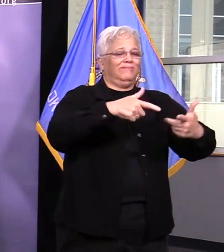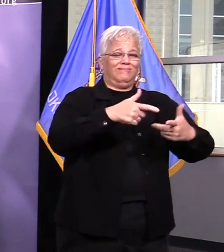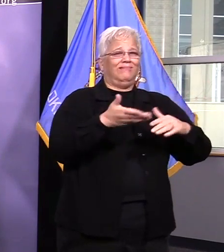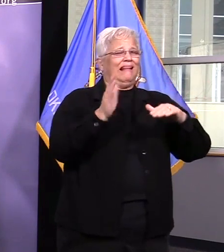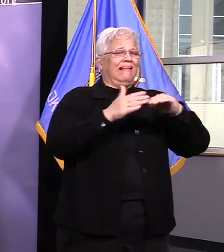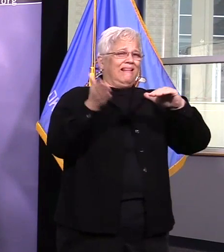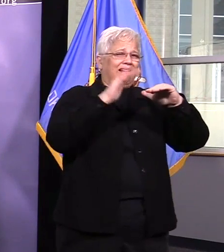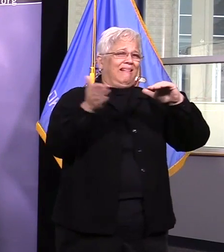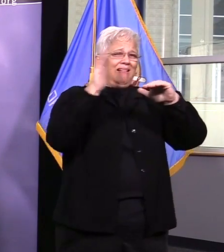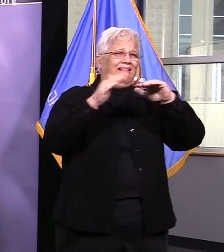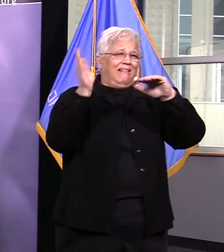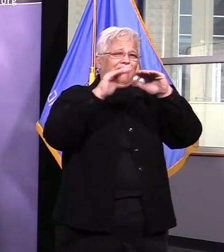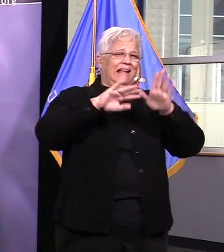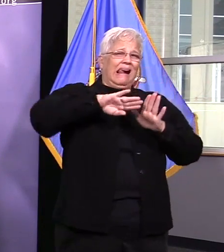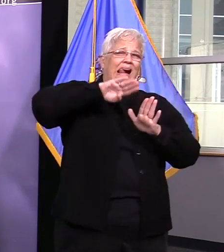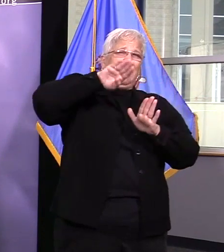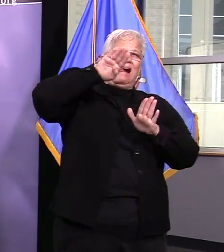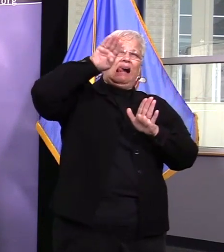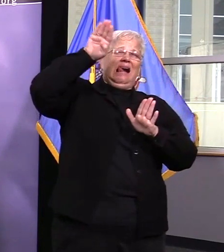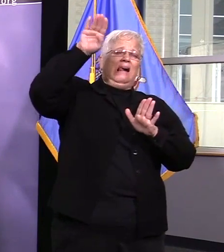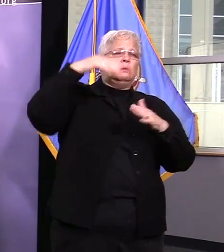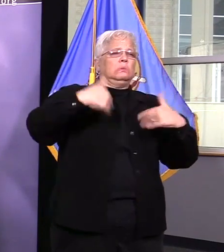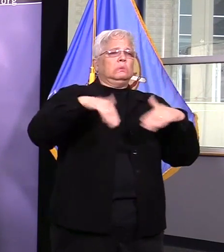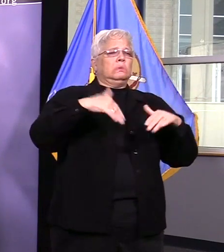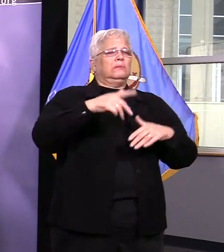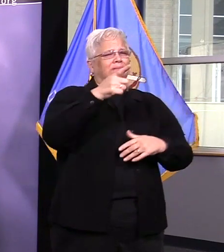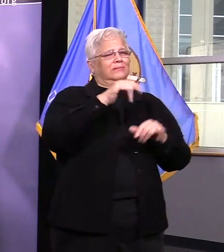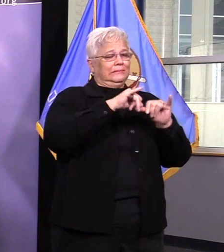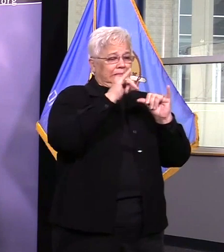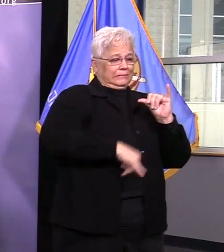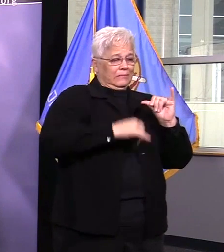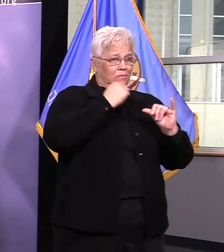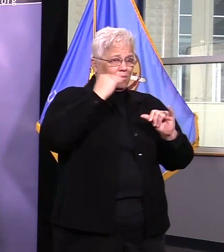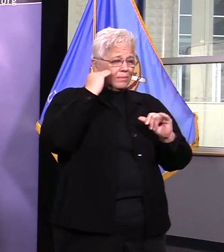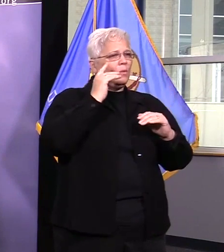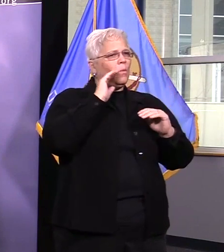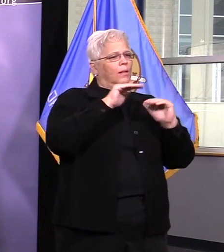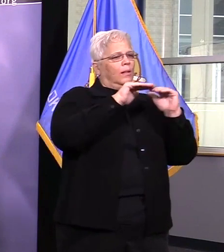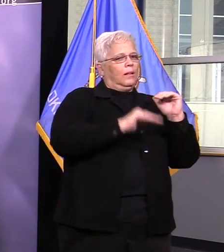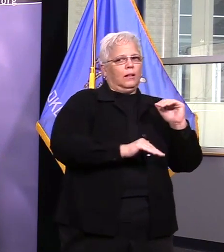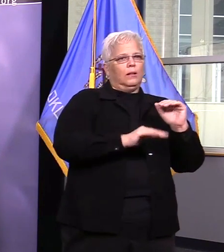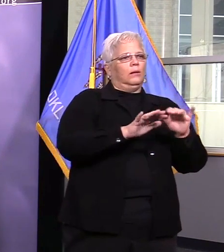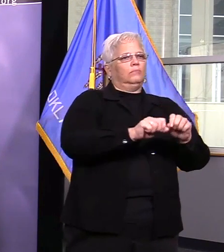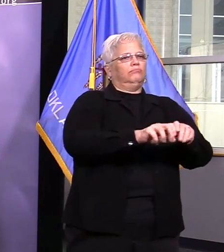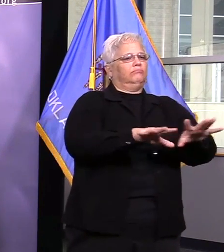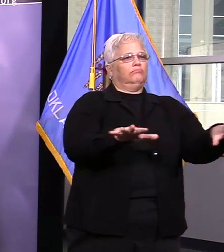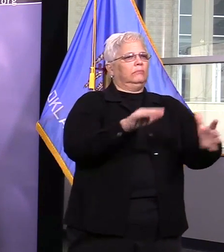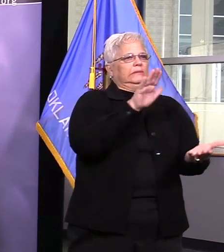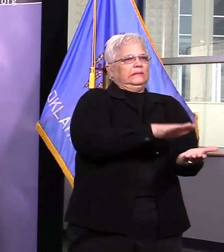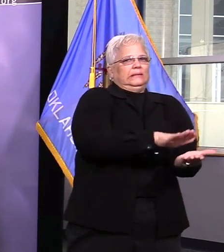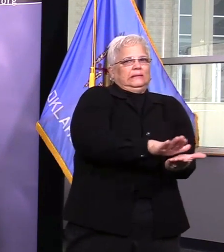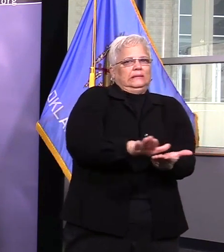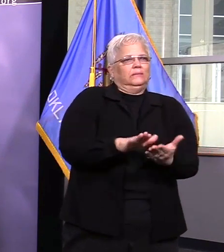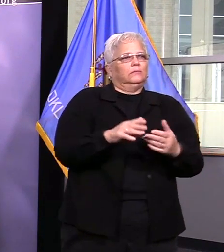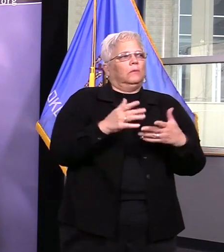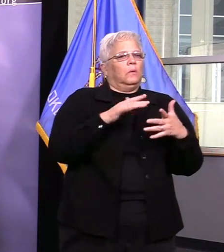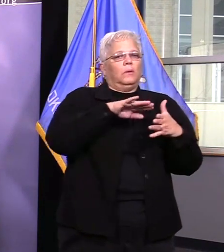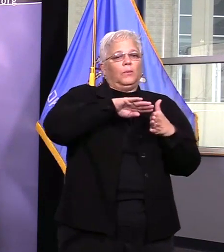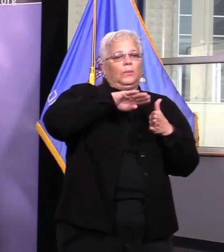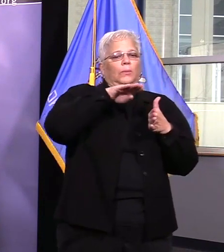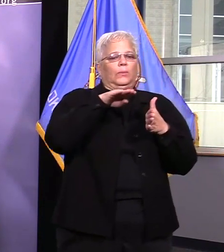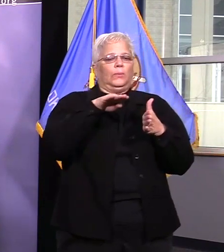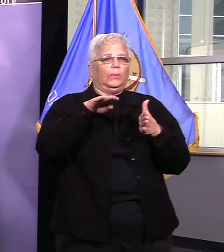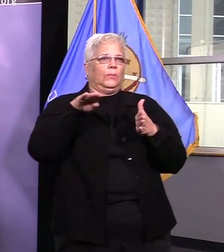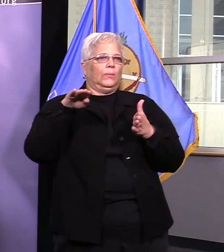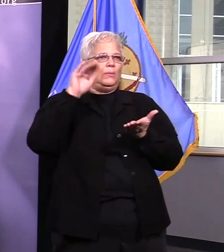community so we use different values and we model different scenarios to try and understand the potential scope of this issue.